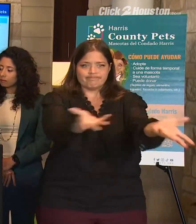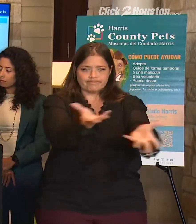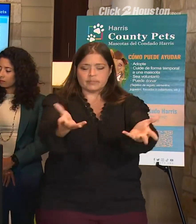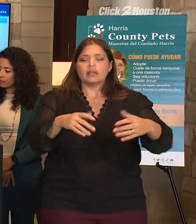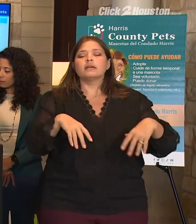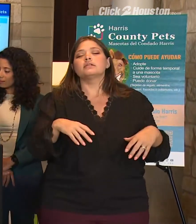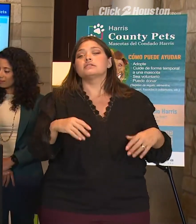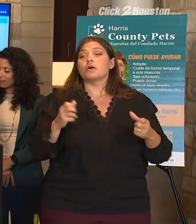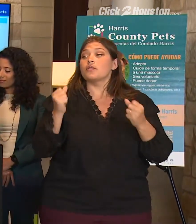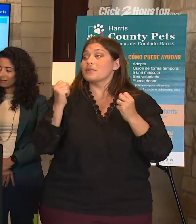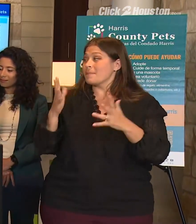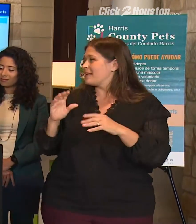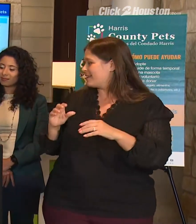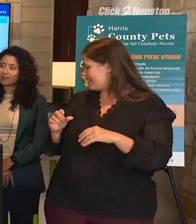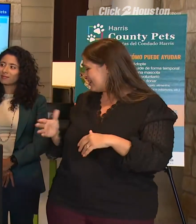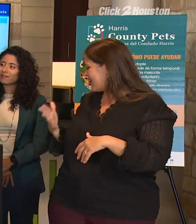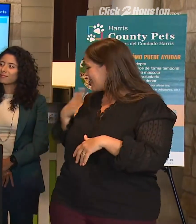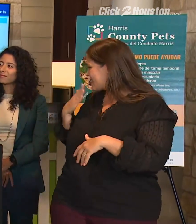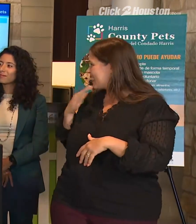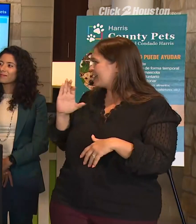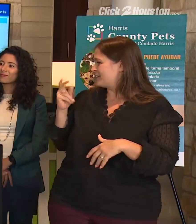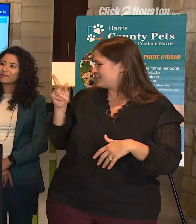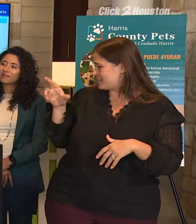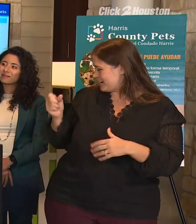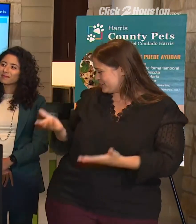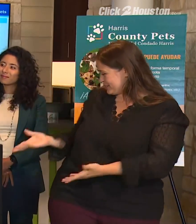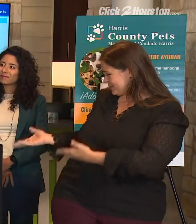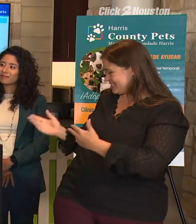Oh, thank you, sir. He's going to take checkers from me.